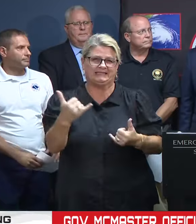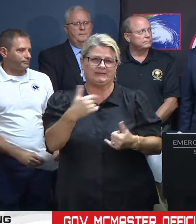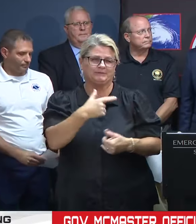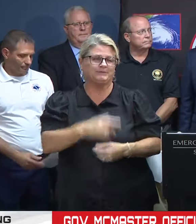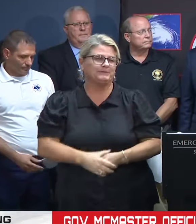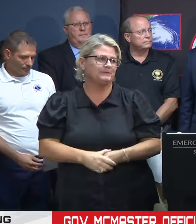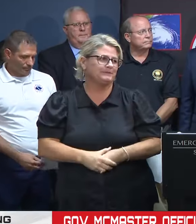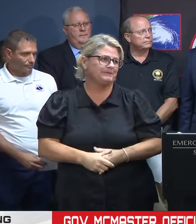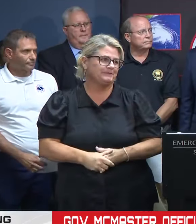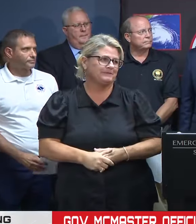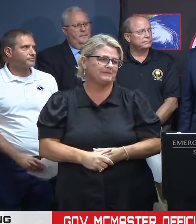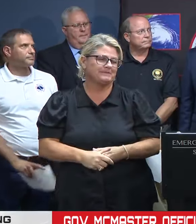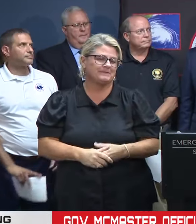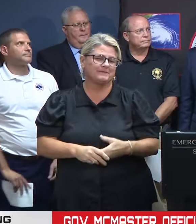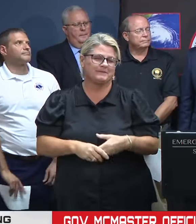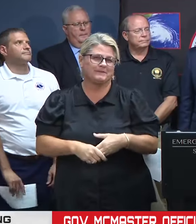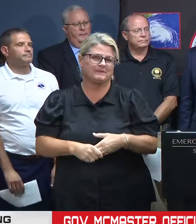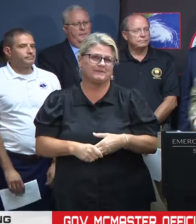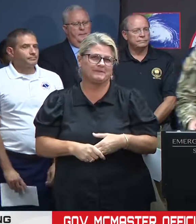Thank you, sir.